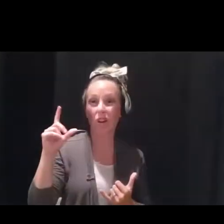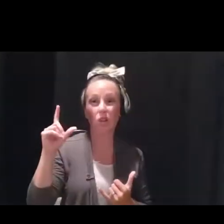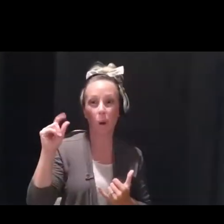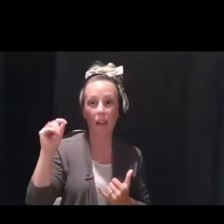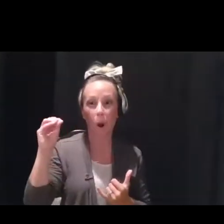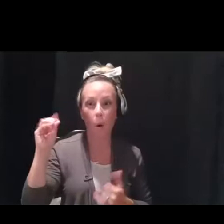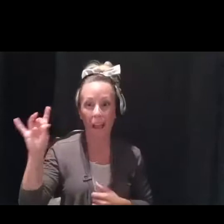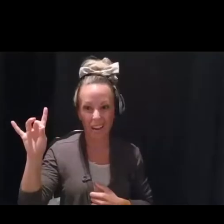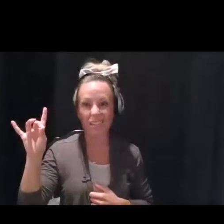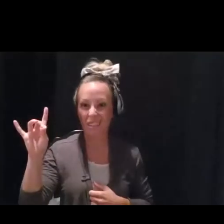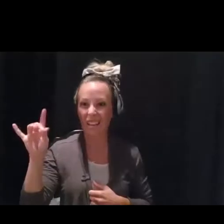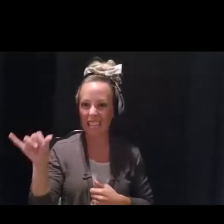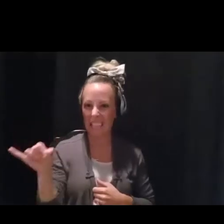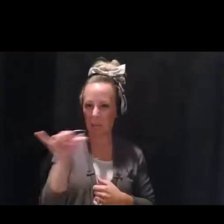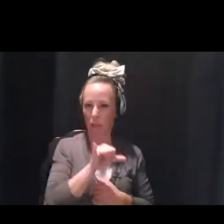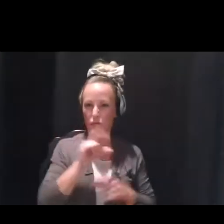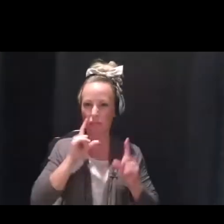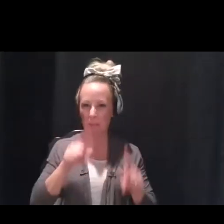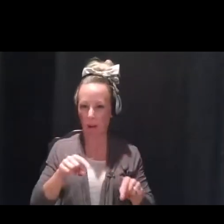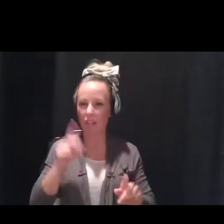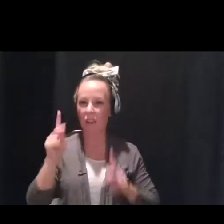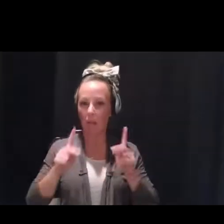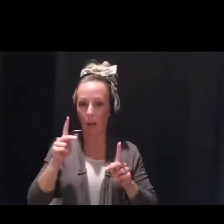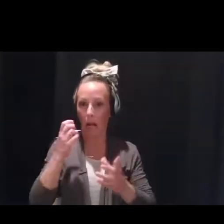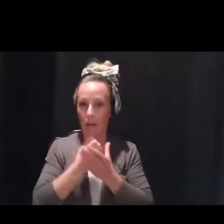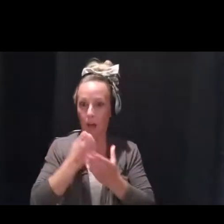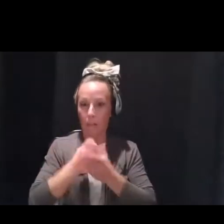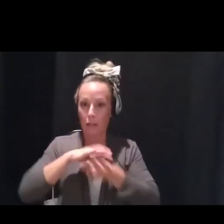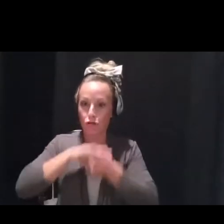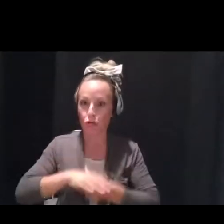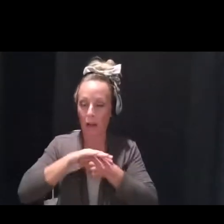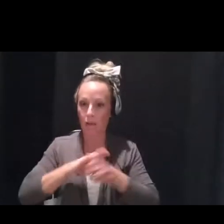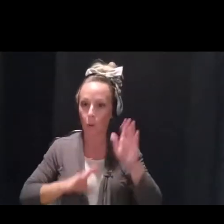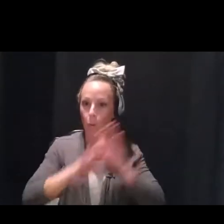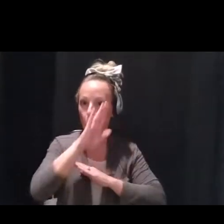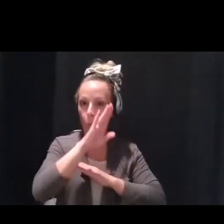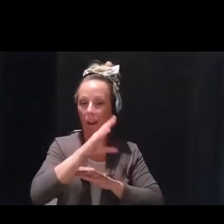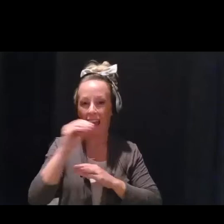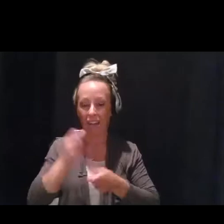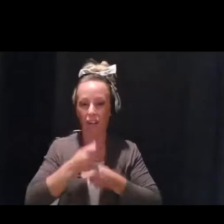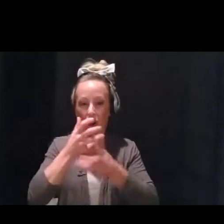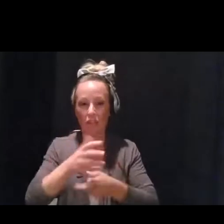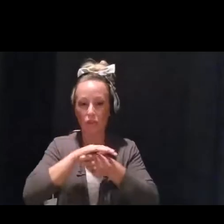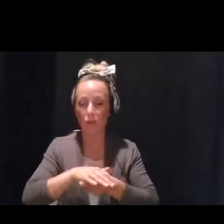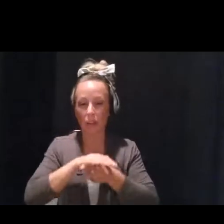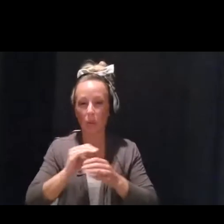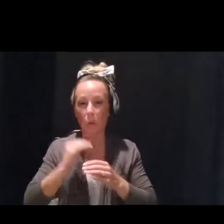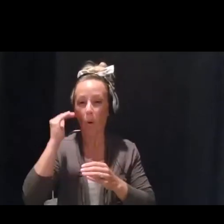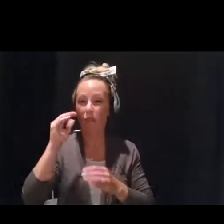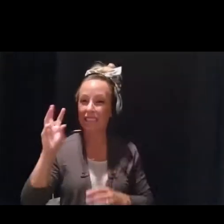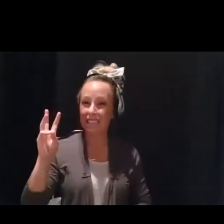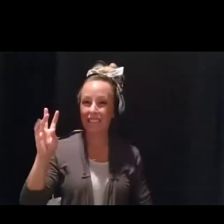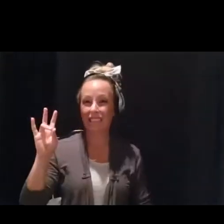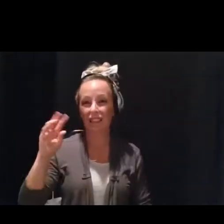The federal government's response to our current crises is also causing stress to over 67% of Americans.